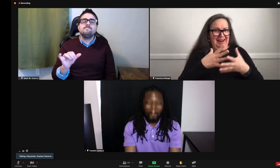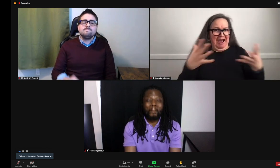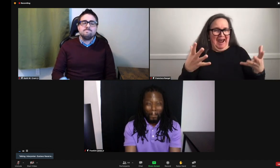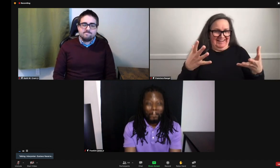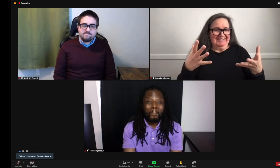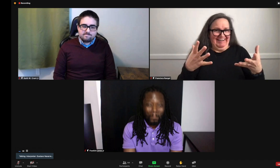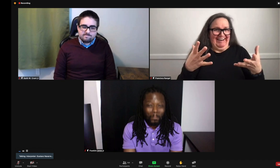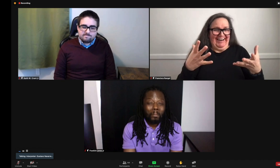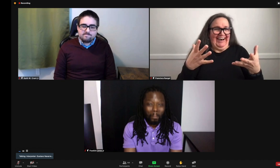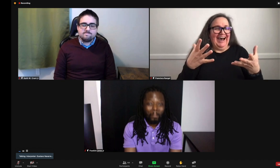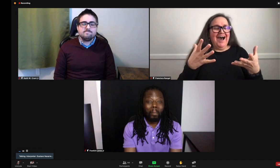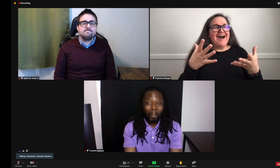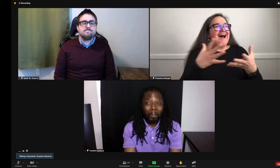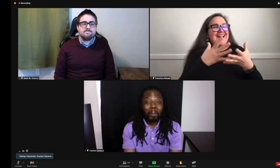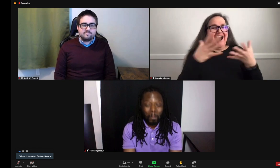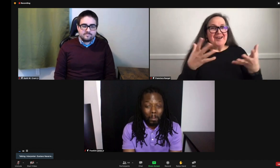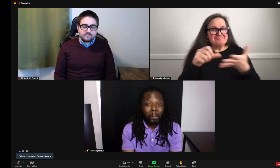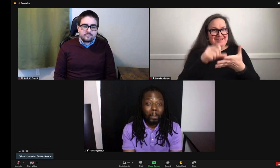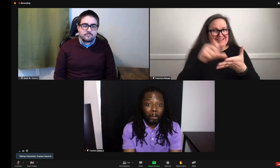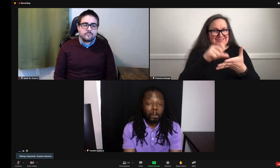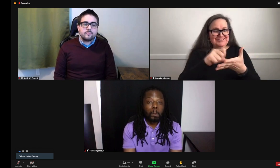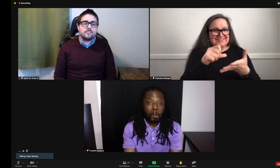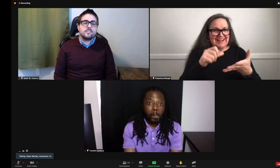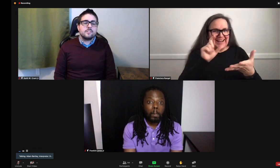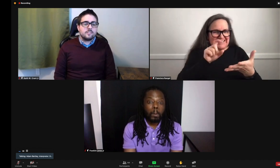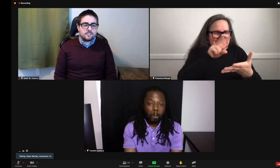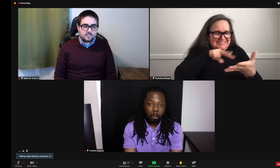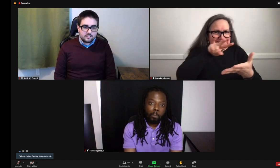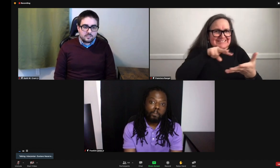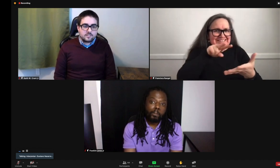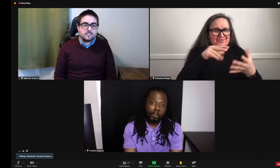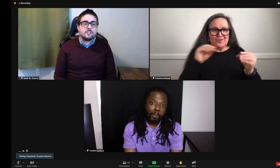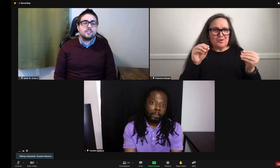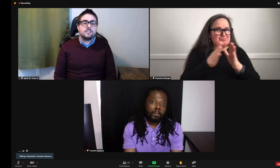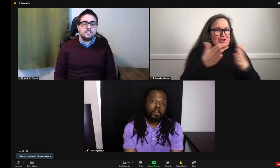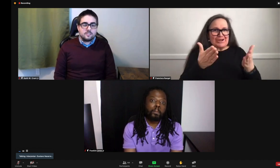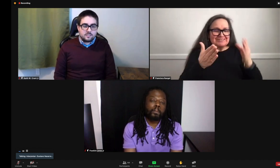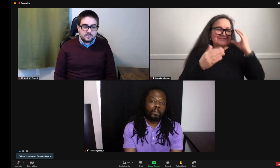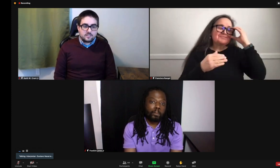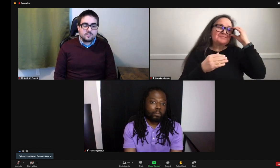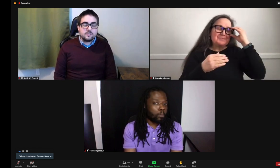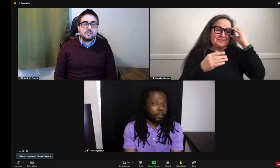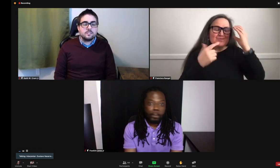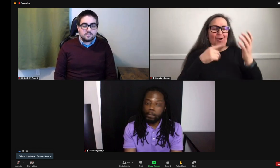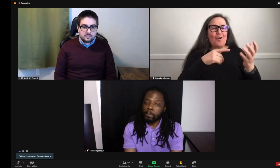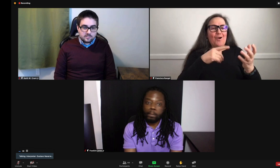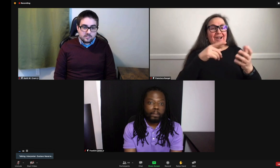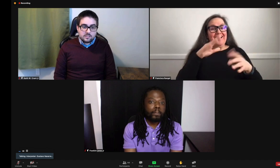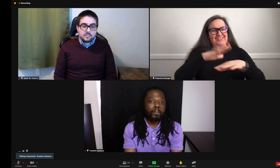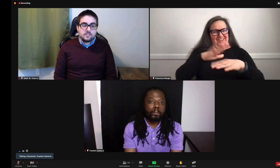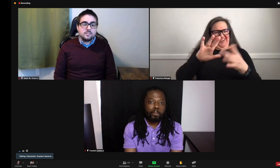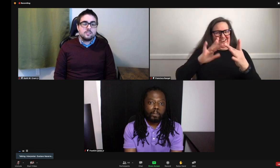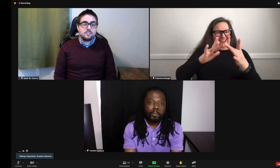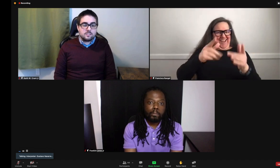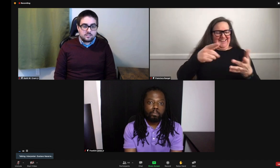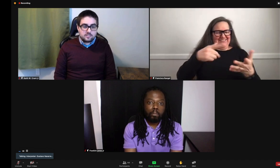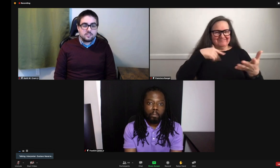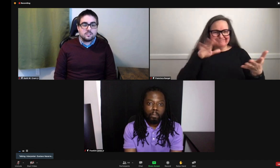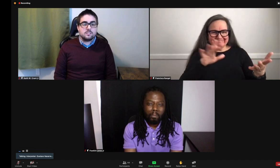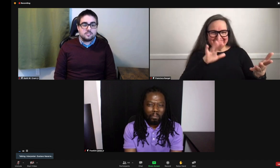paper material with me. And there were so many pages in the script and having to